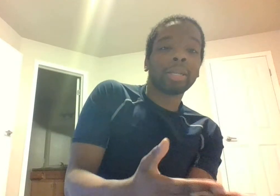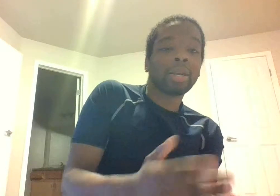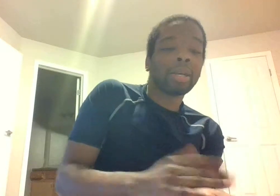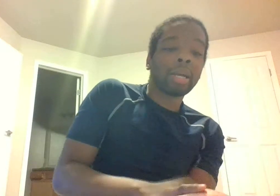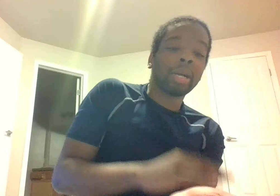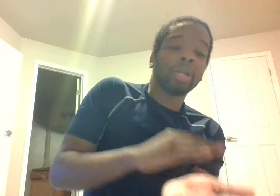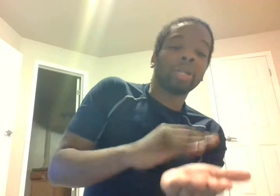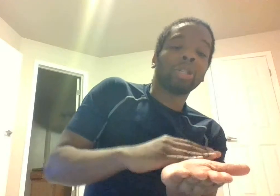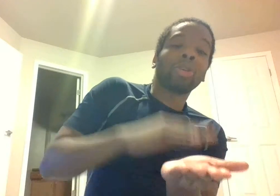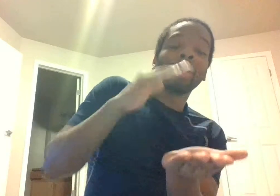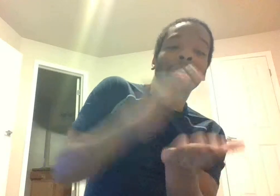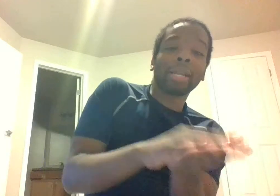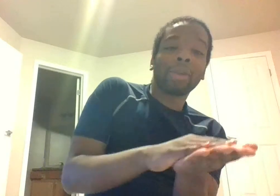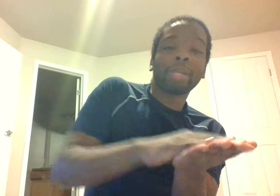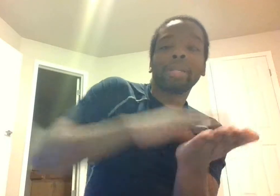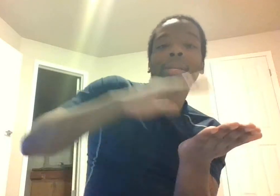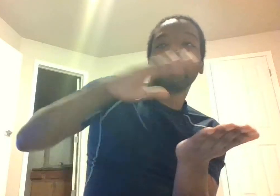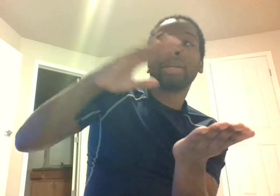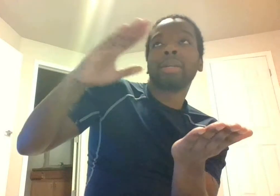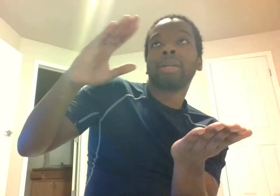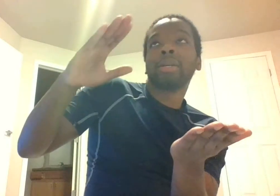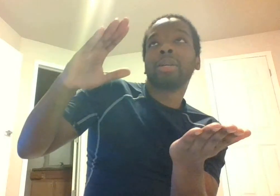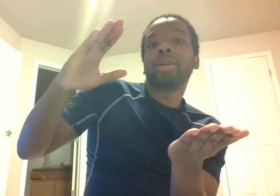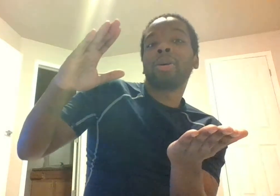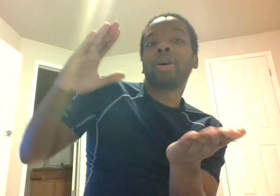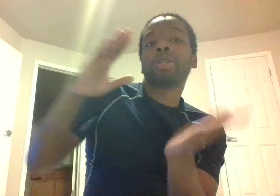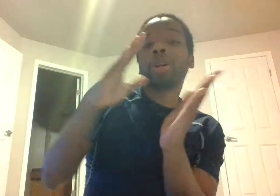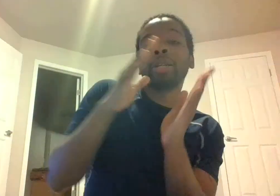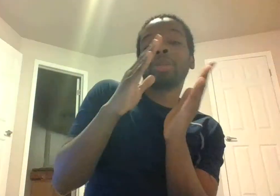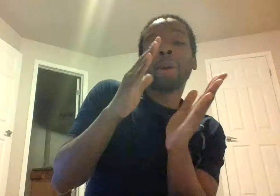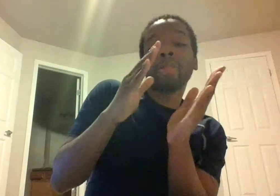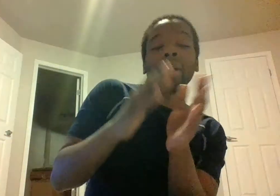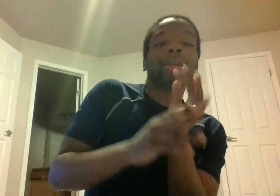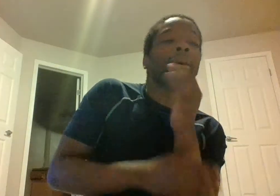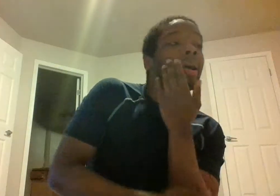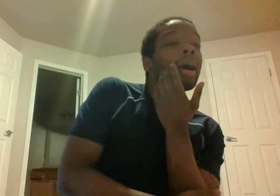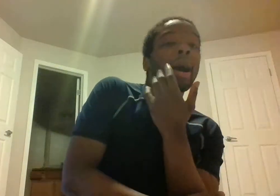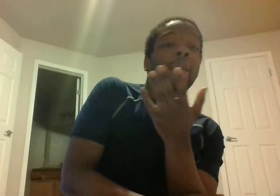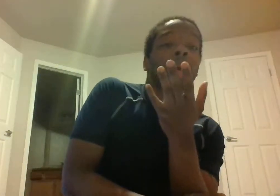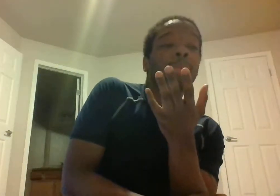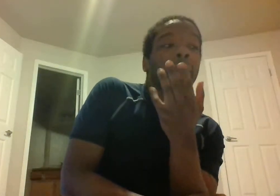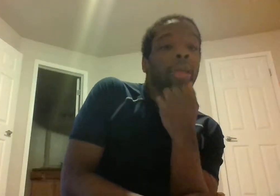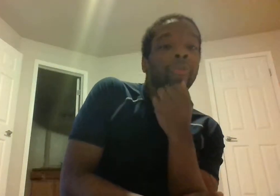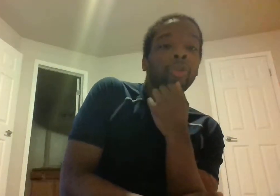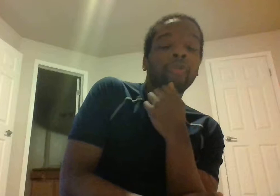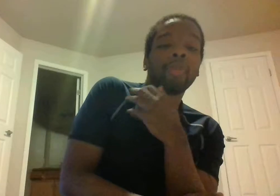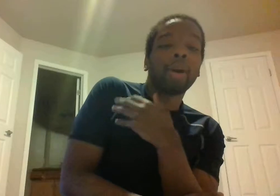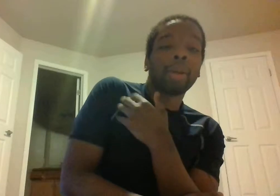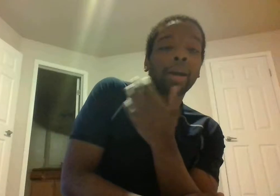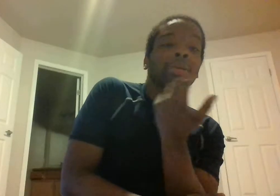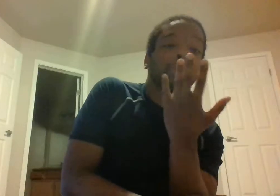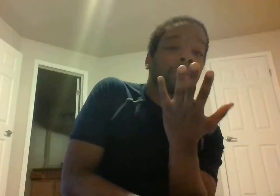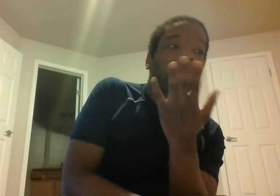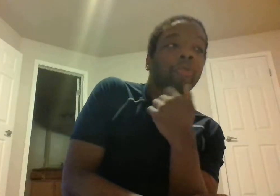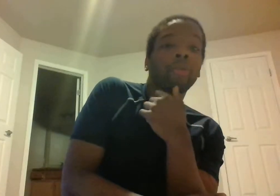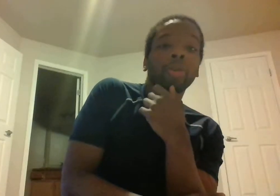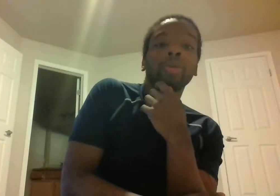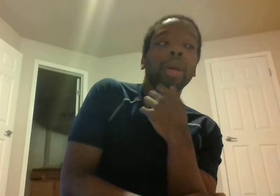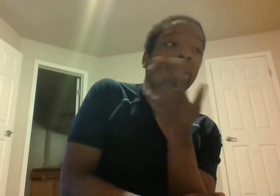turn into liquid or turn into methane I make methane fuel for my own house for fuel and